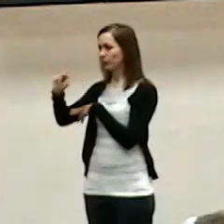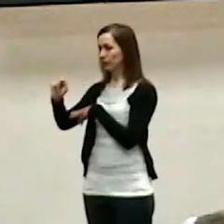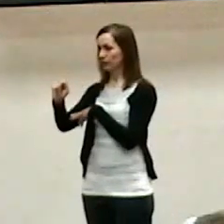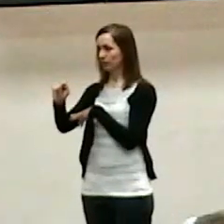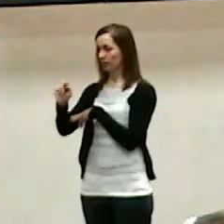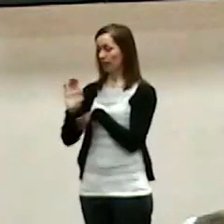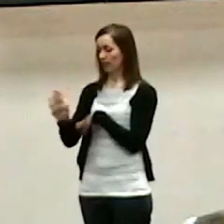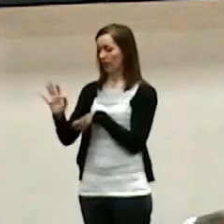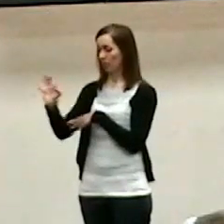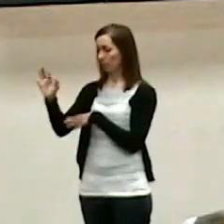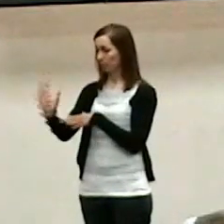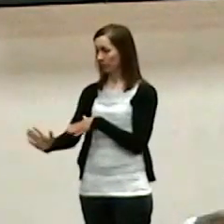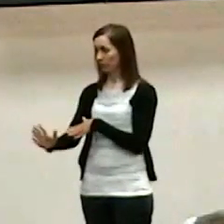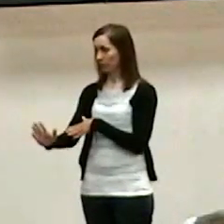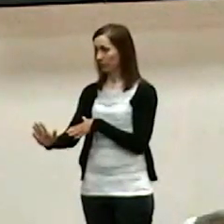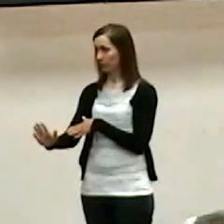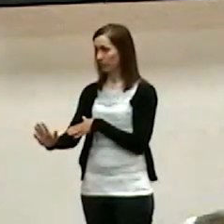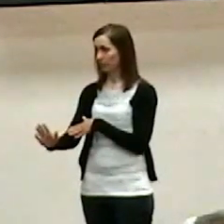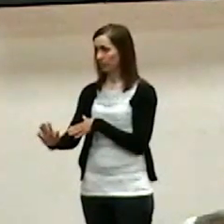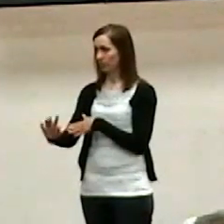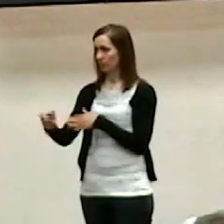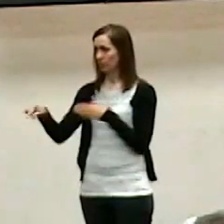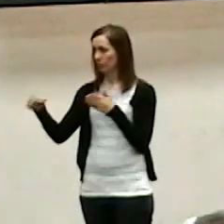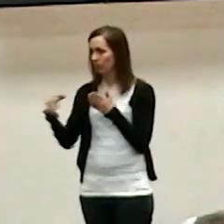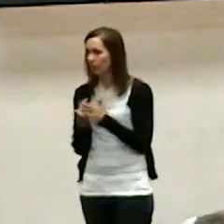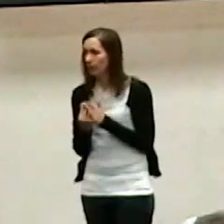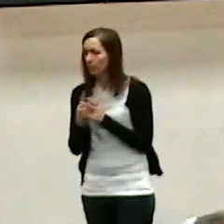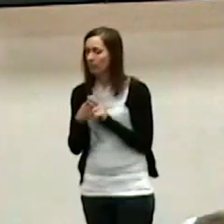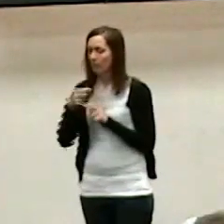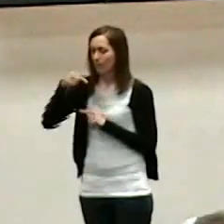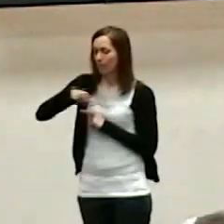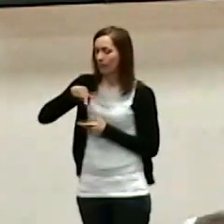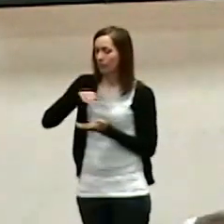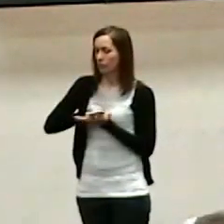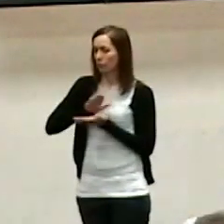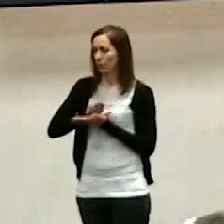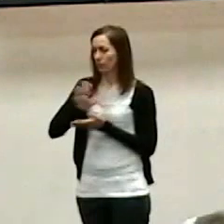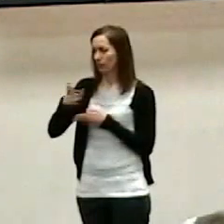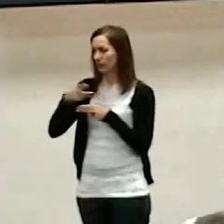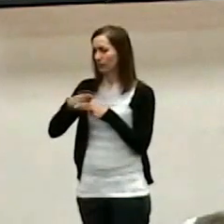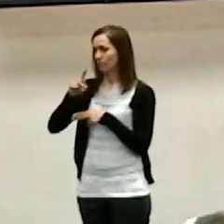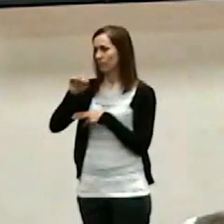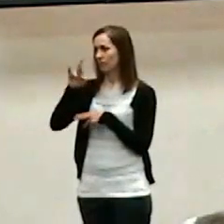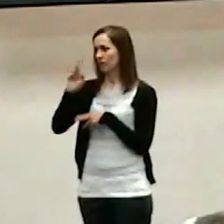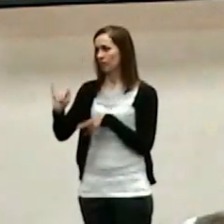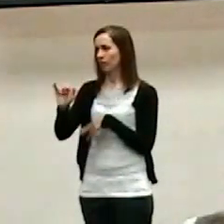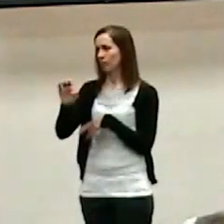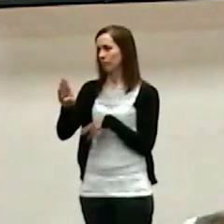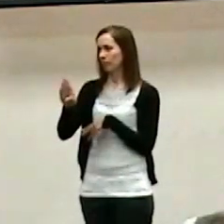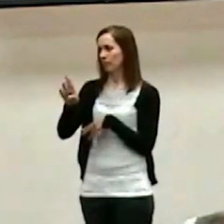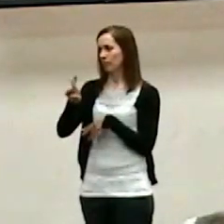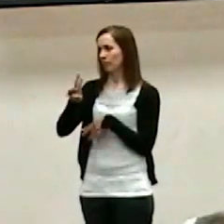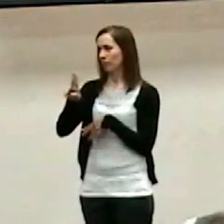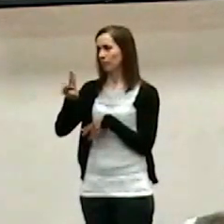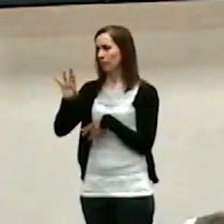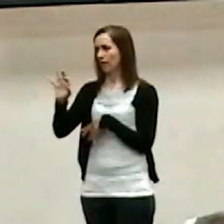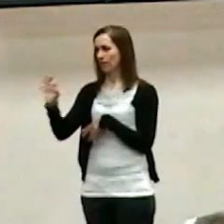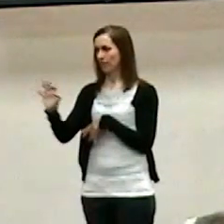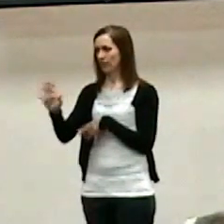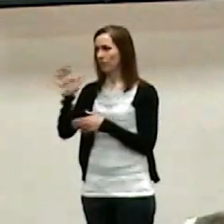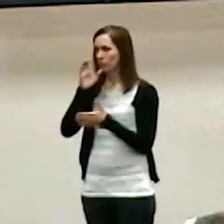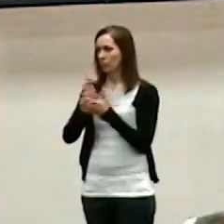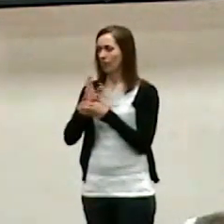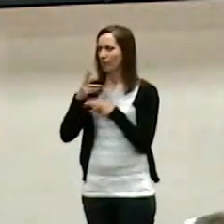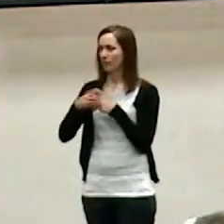is a graduate of this school. His name is Terry Brough. His wife is Sandra. They